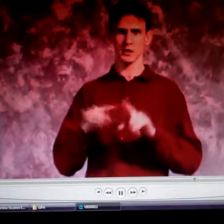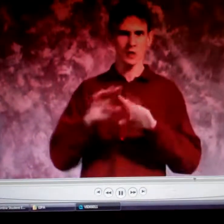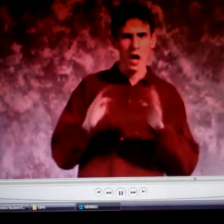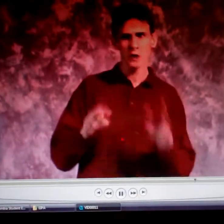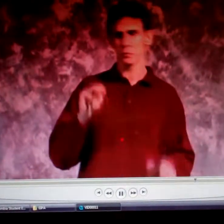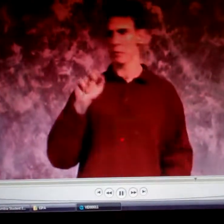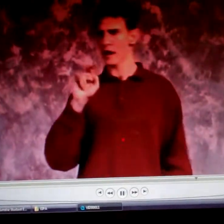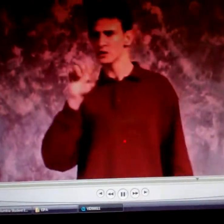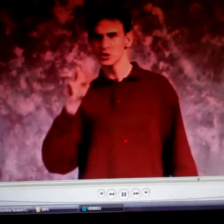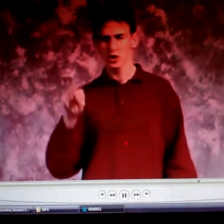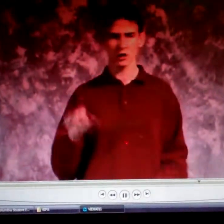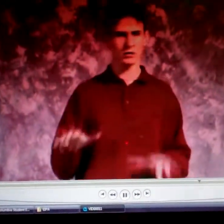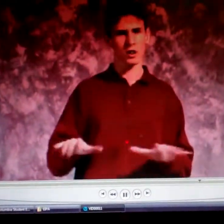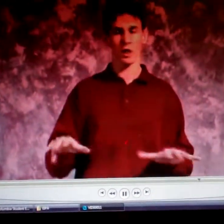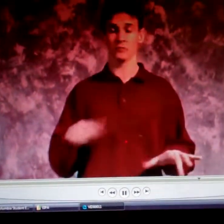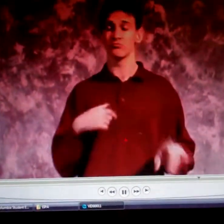This place is a really nice area.